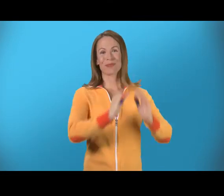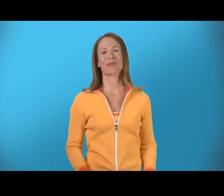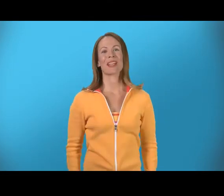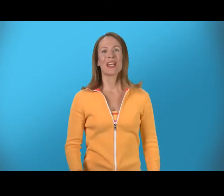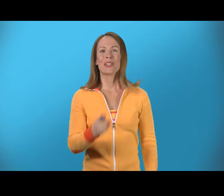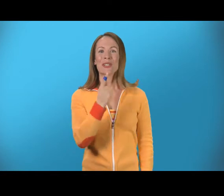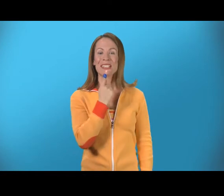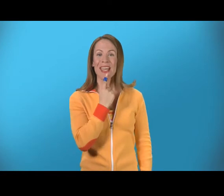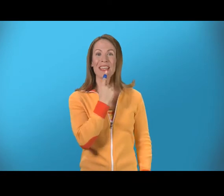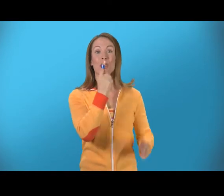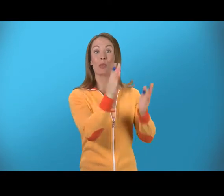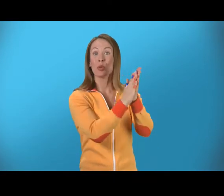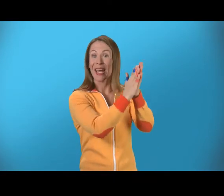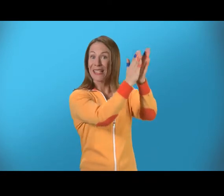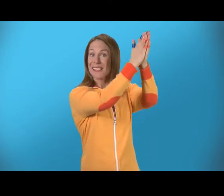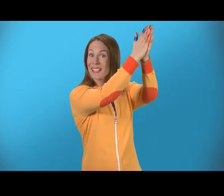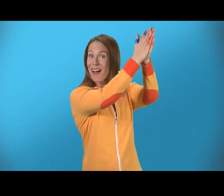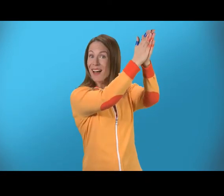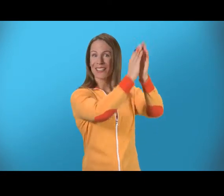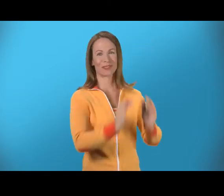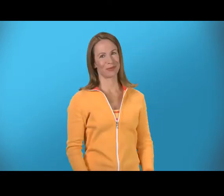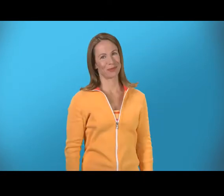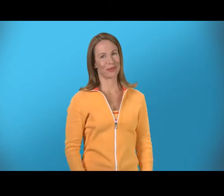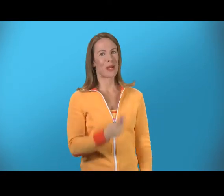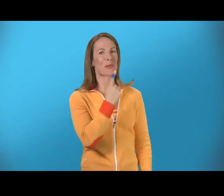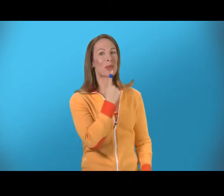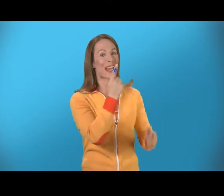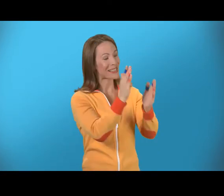You're saying your praise to God. Praise.